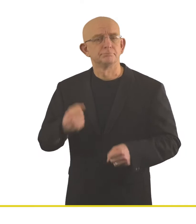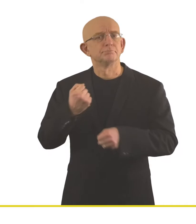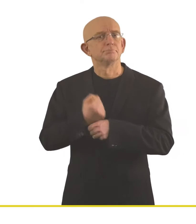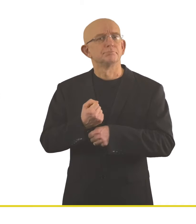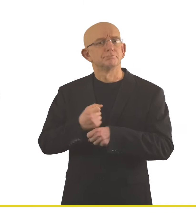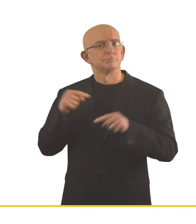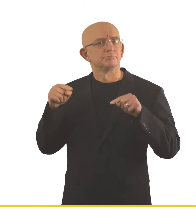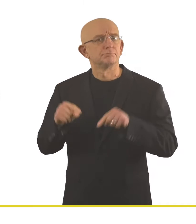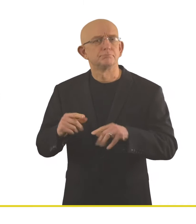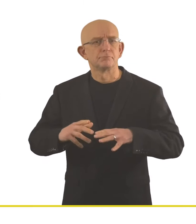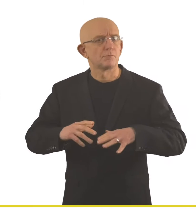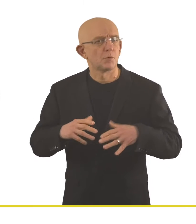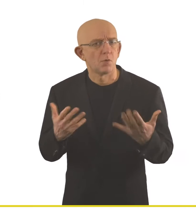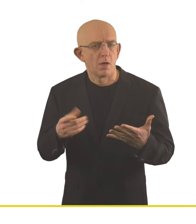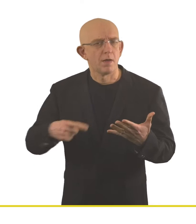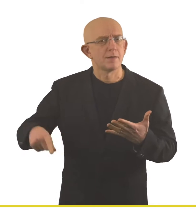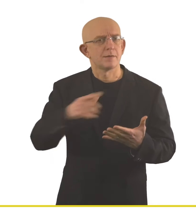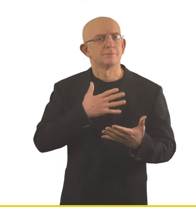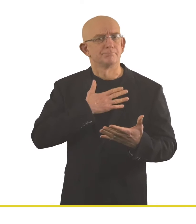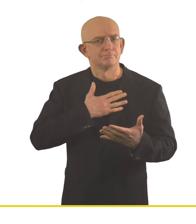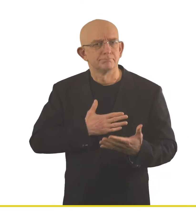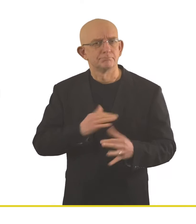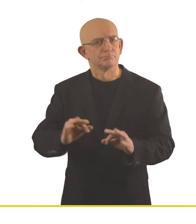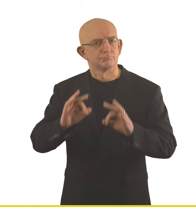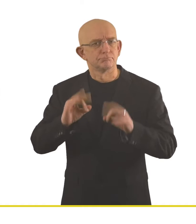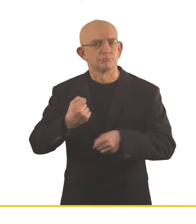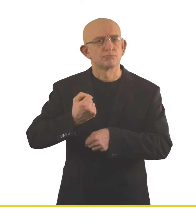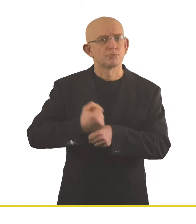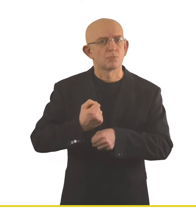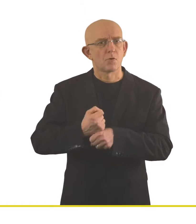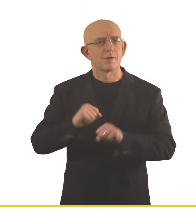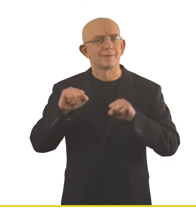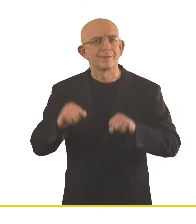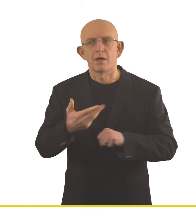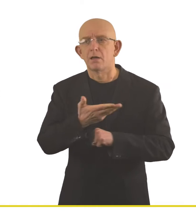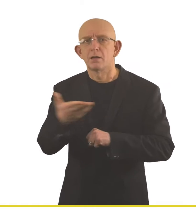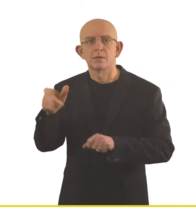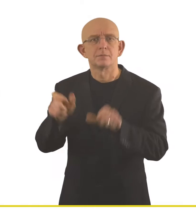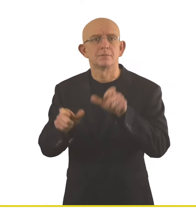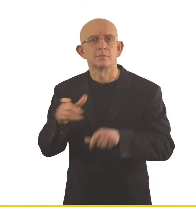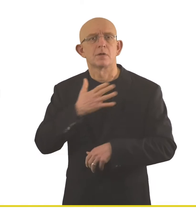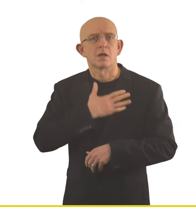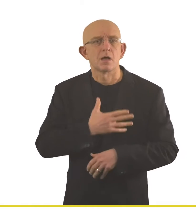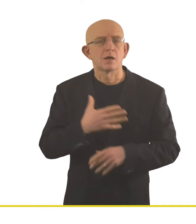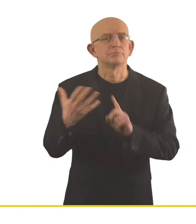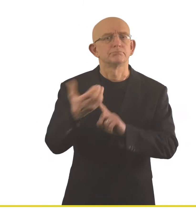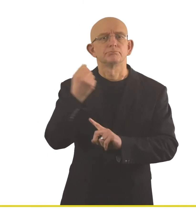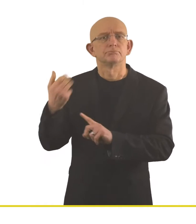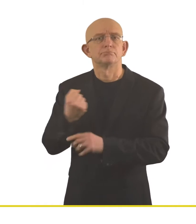action one increase decent work and easing employment opportunities